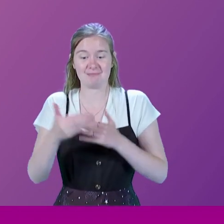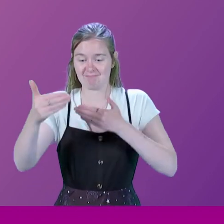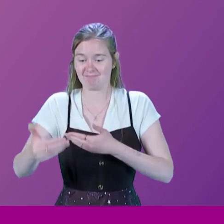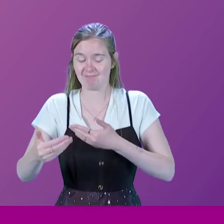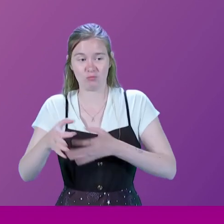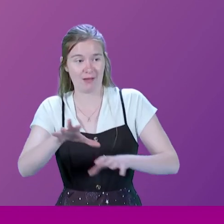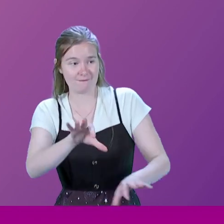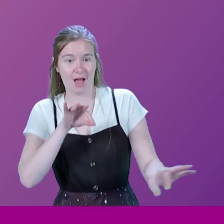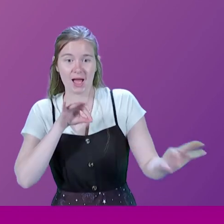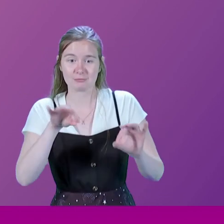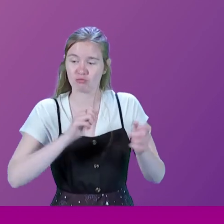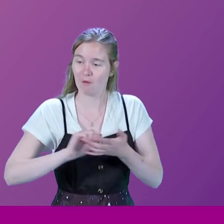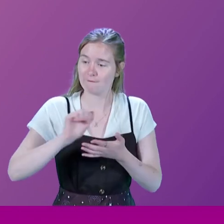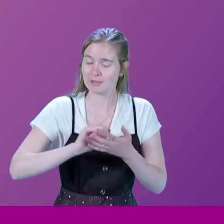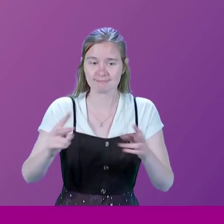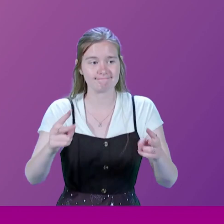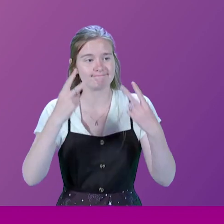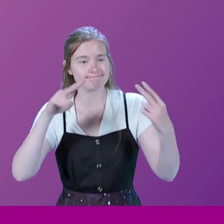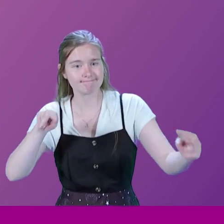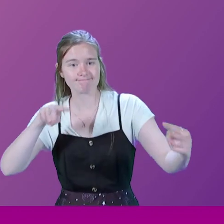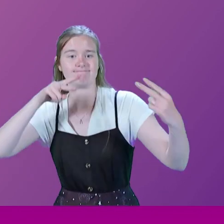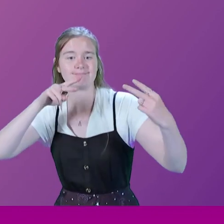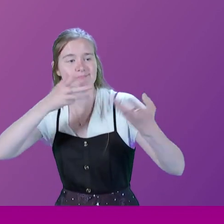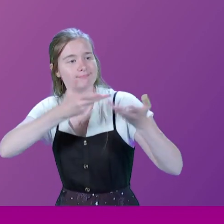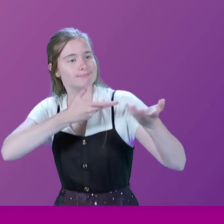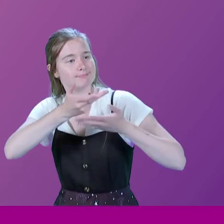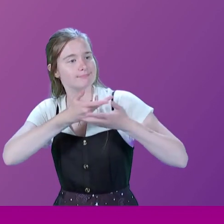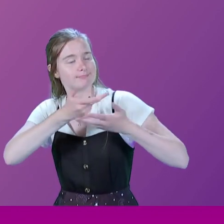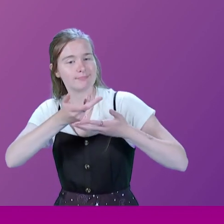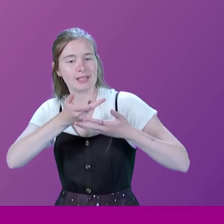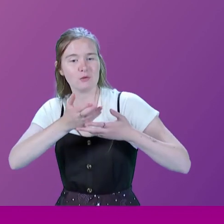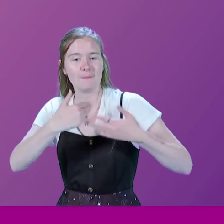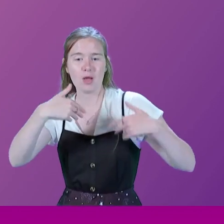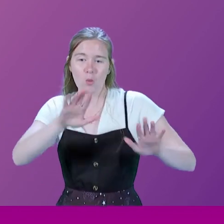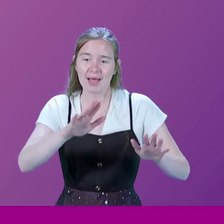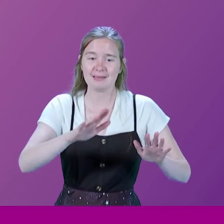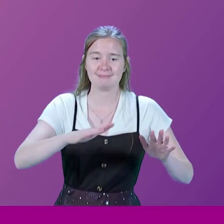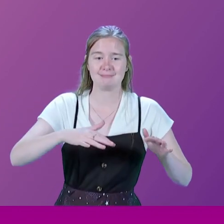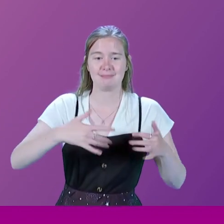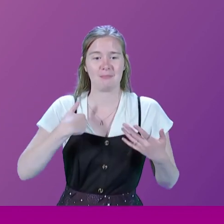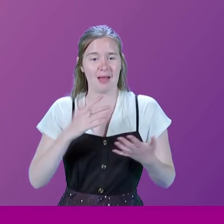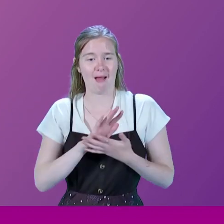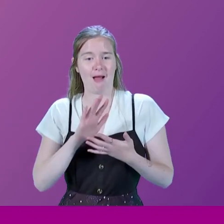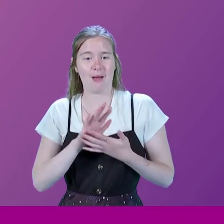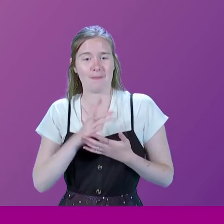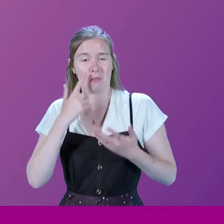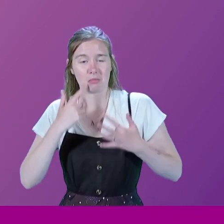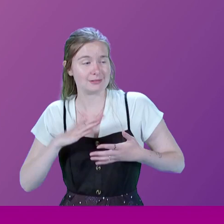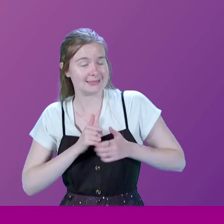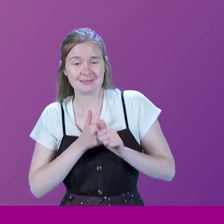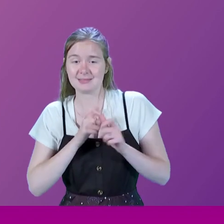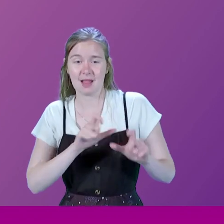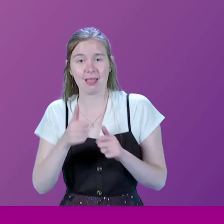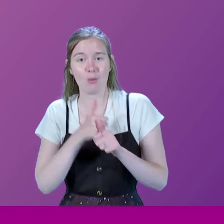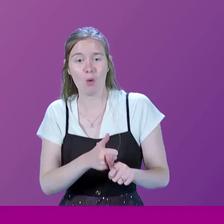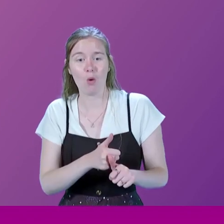invite some of them into your office and get them to look you in the eye, they would be carried out in tears and would still support you. And what was